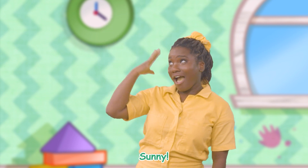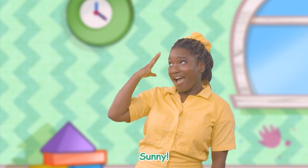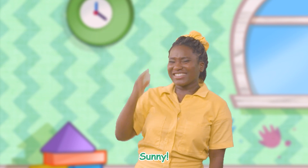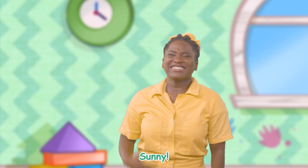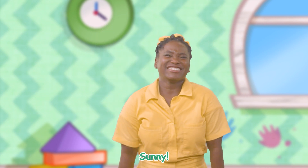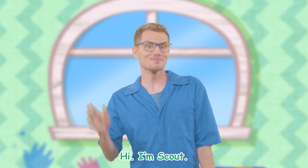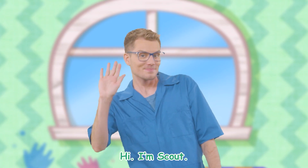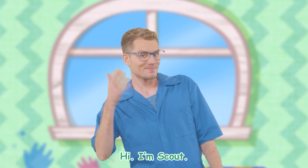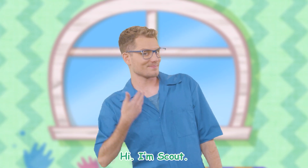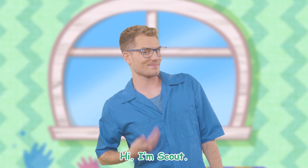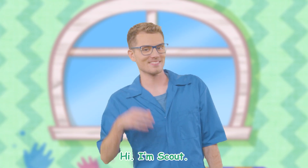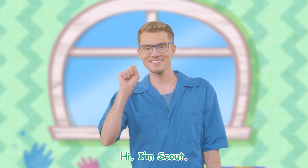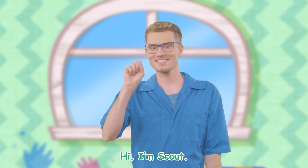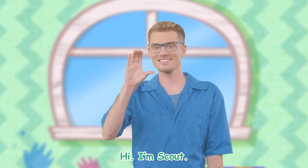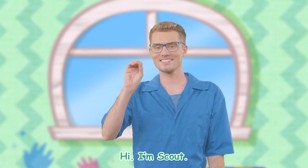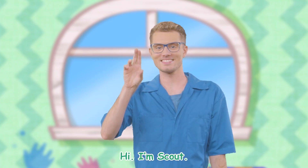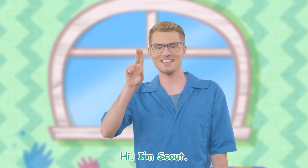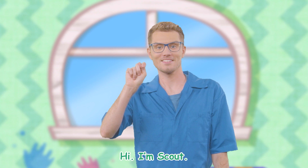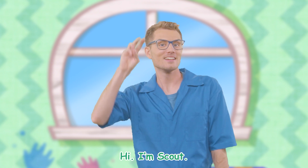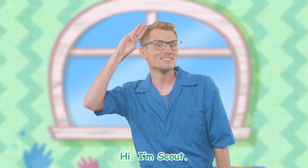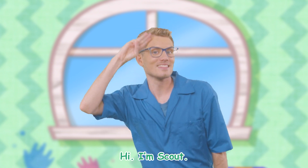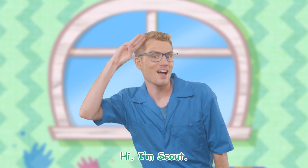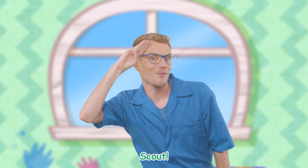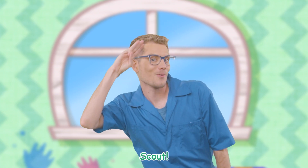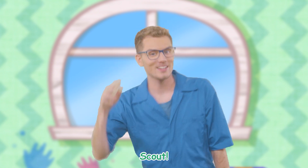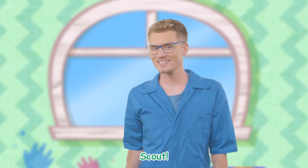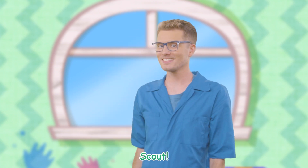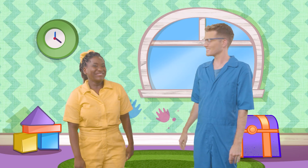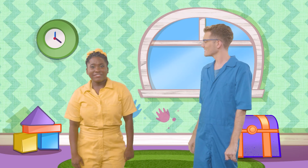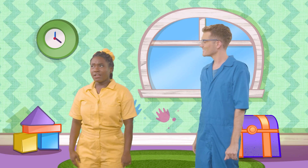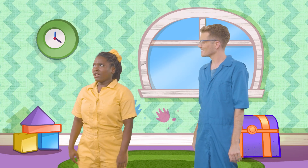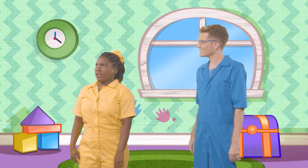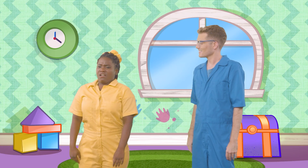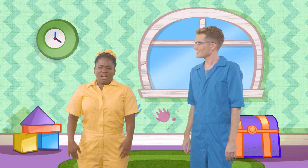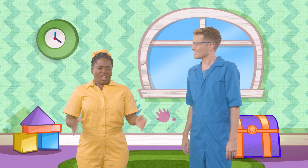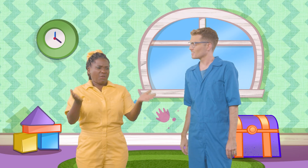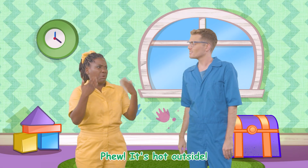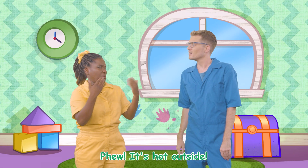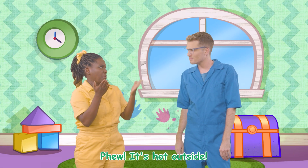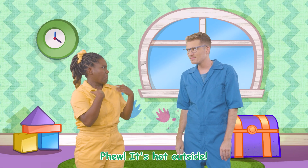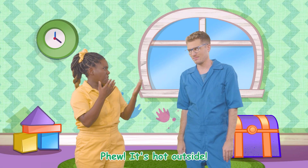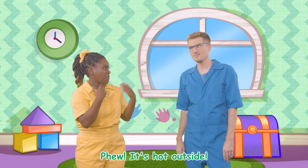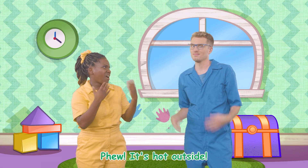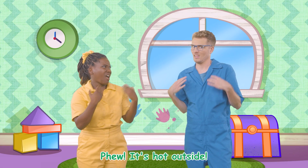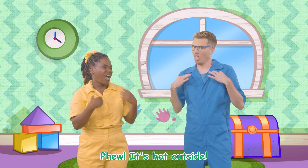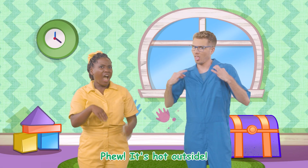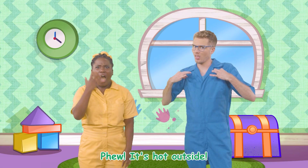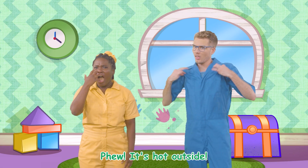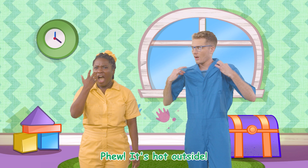I'm Hi! I'm Scout! Hi! Scout! Phew! It's